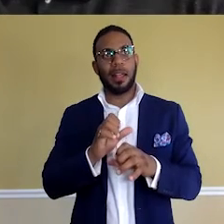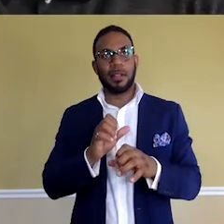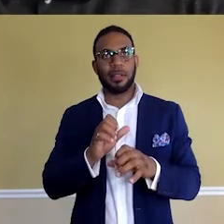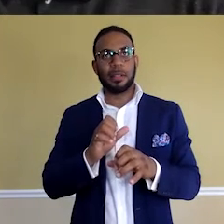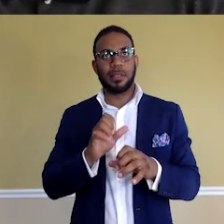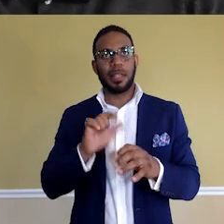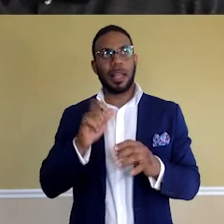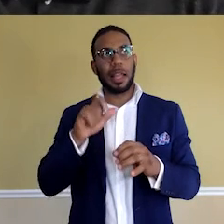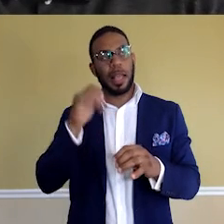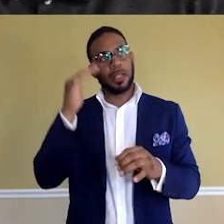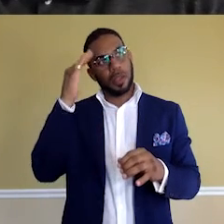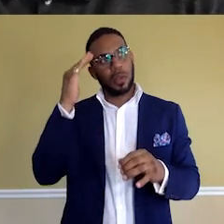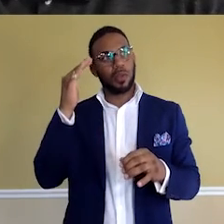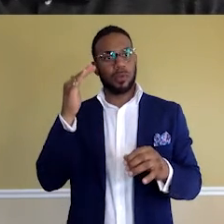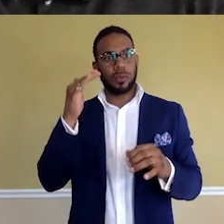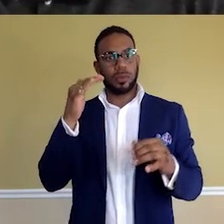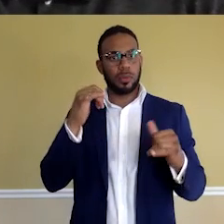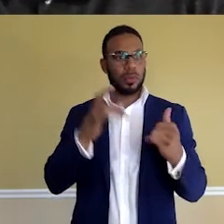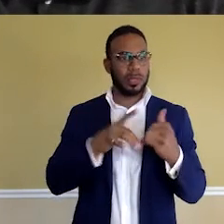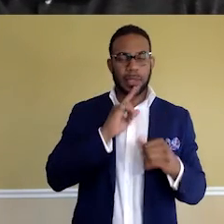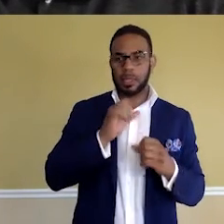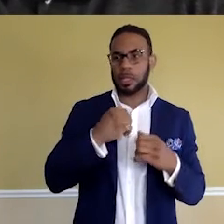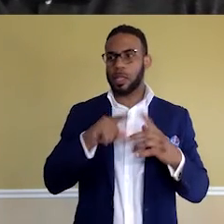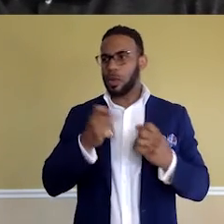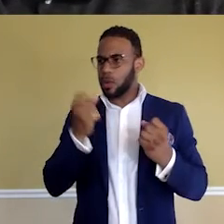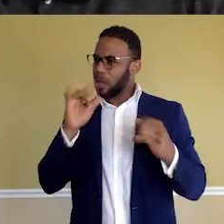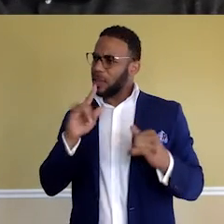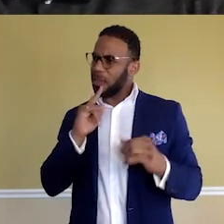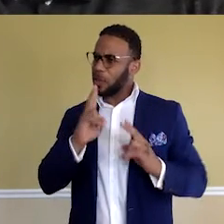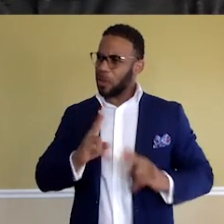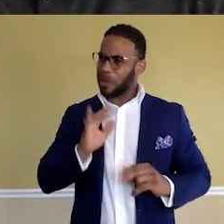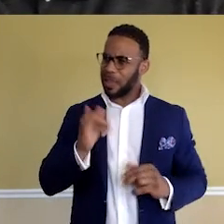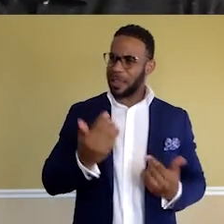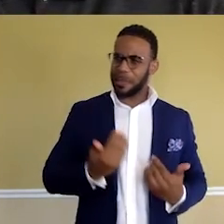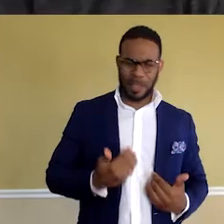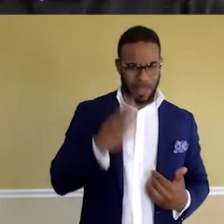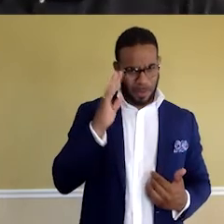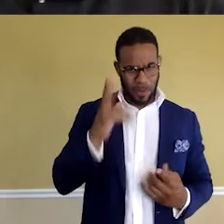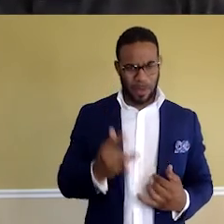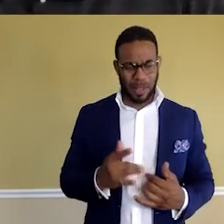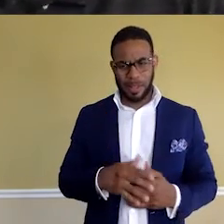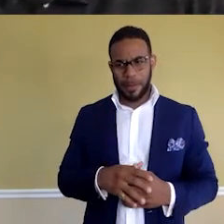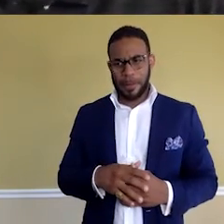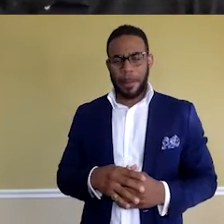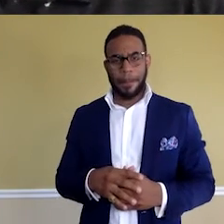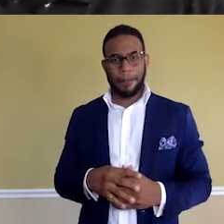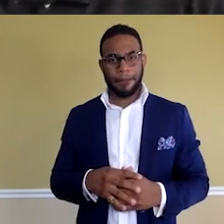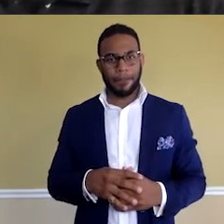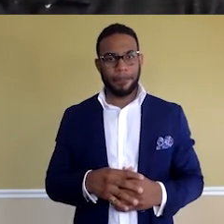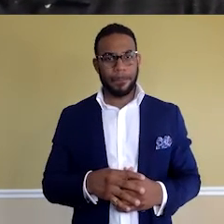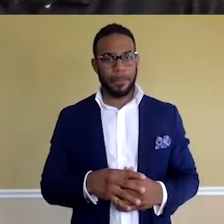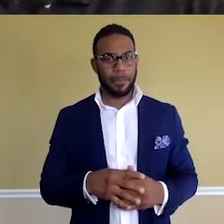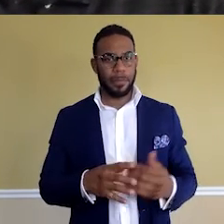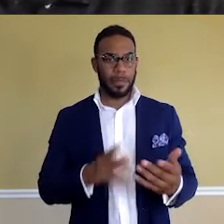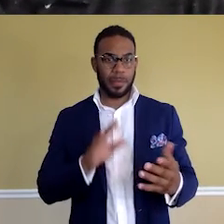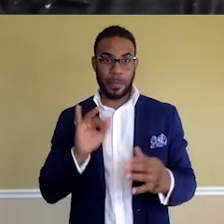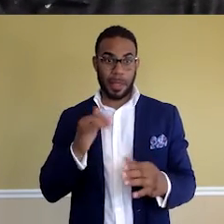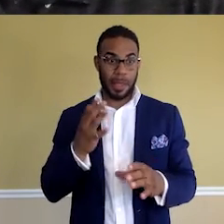to know, you know, fellow techies, I started to realize, wait, they're humans just like me. know, why am I going to thank you? You know, but getting to know the lingo,